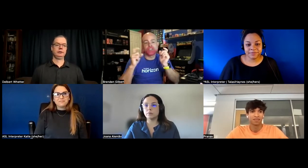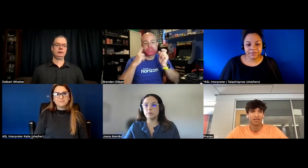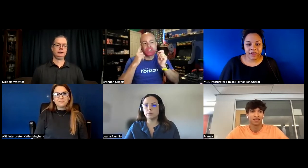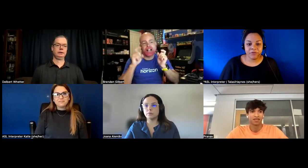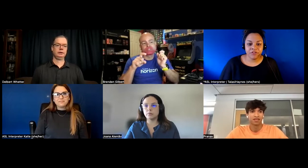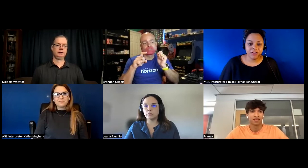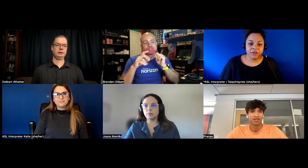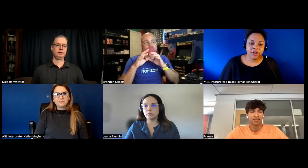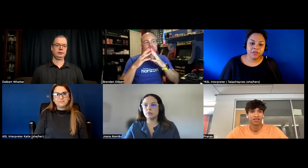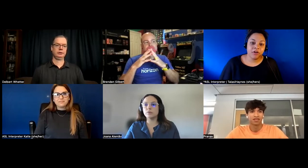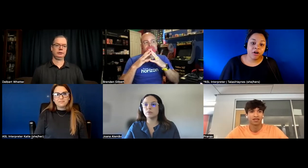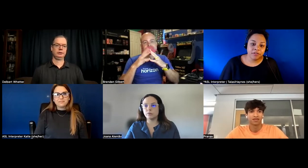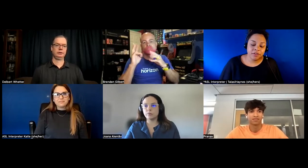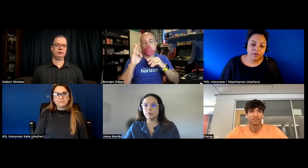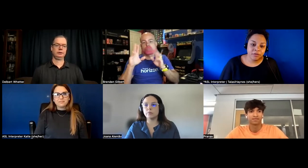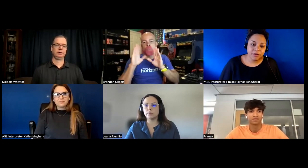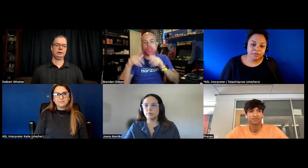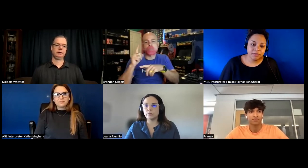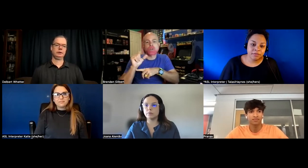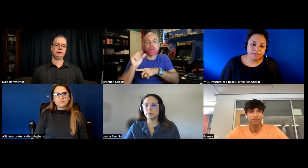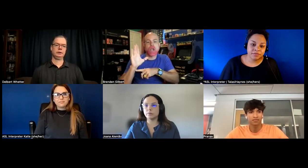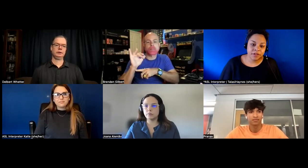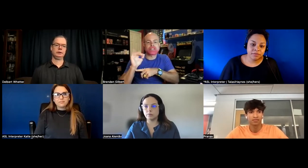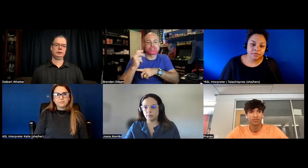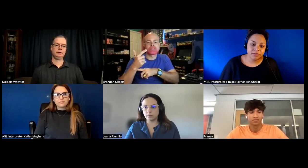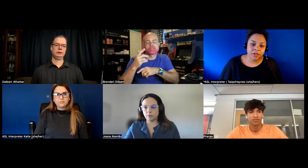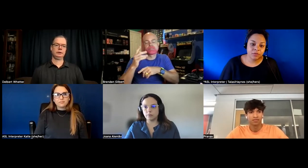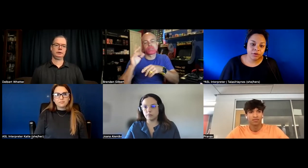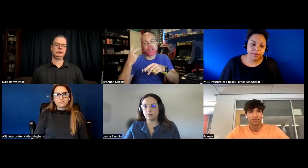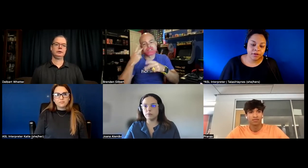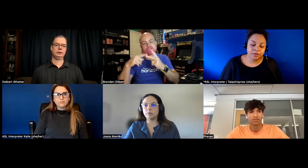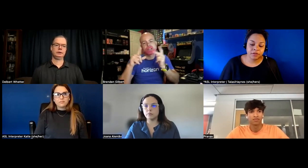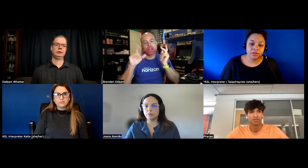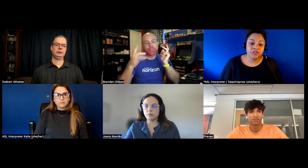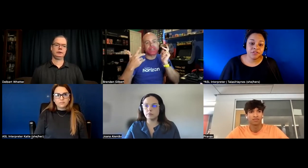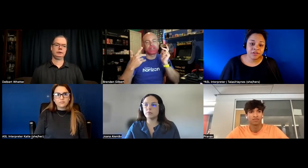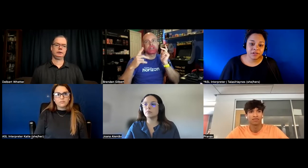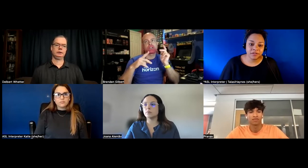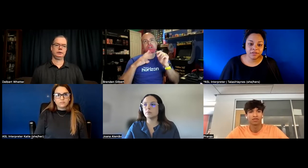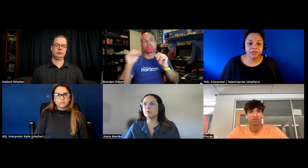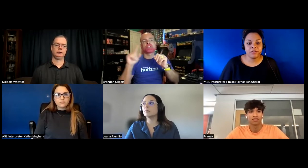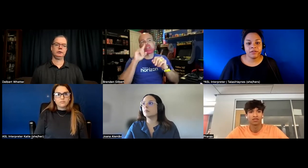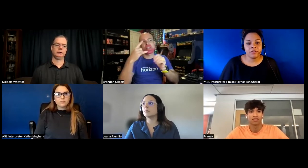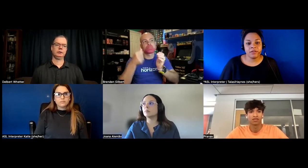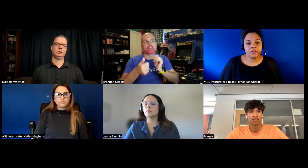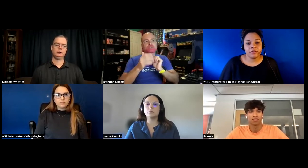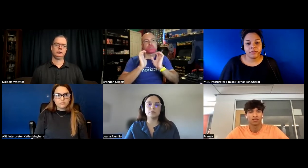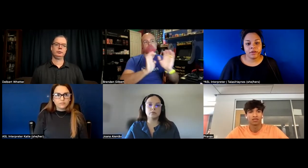i'm sure uh the cost that the government um has to worry about the logistics um